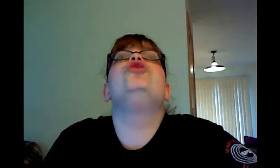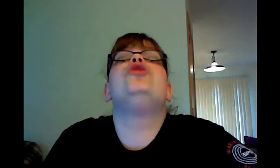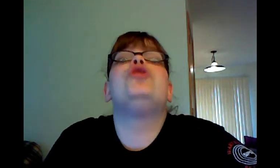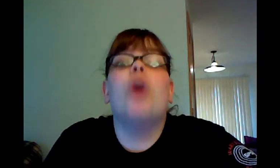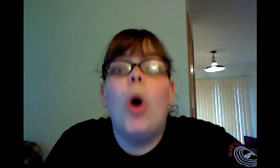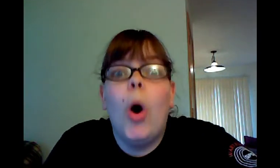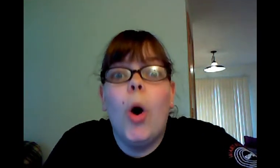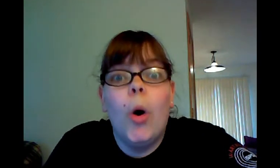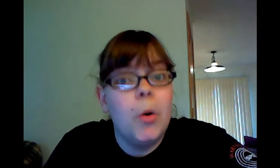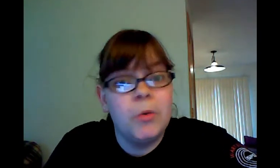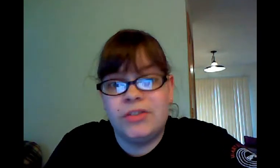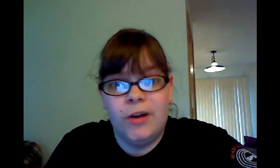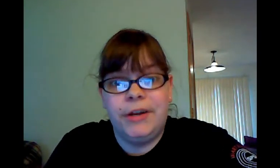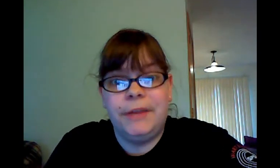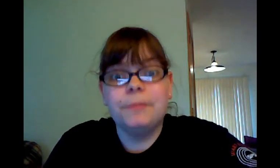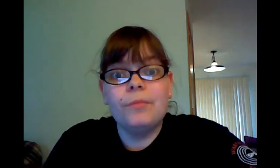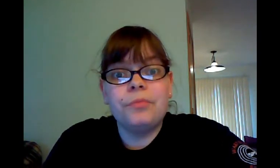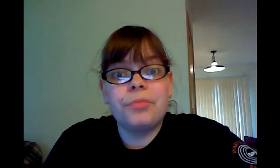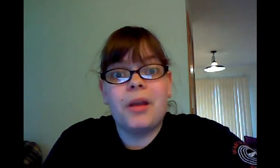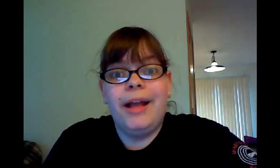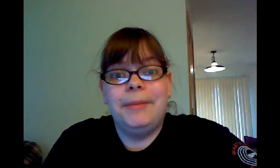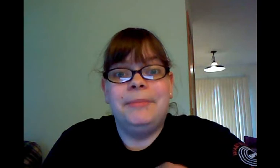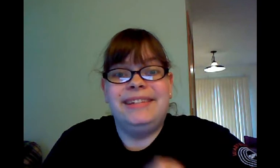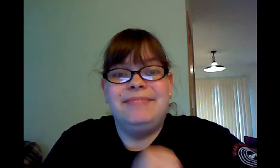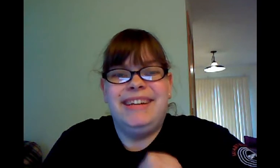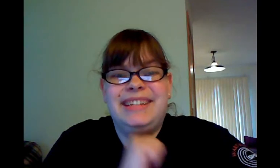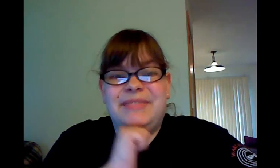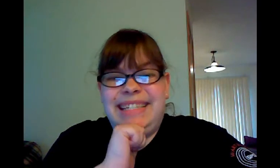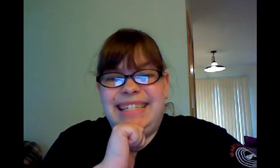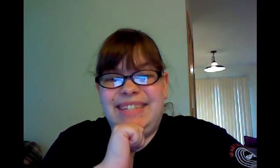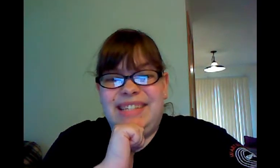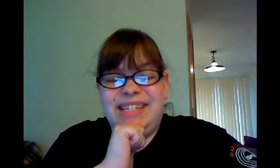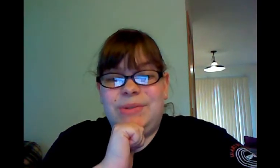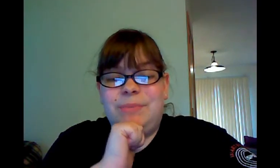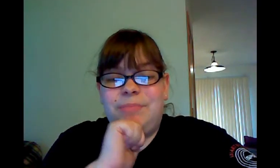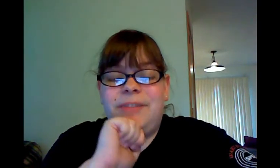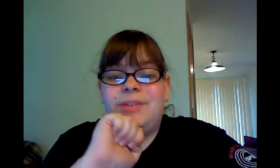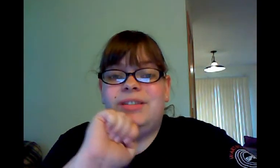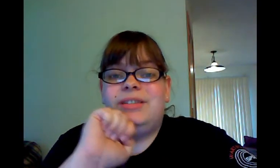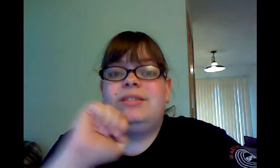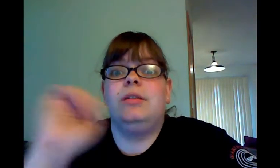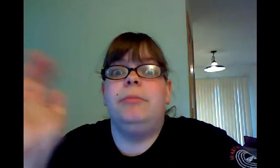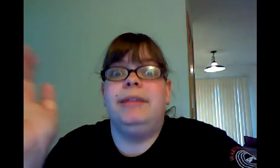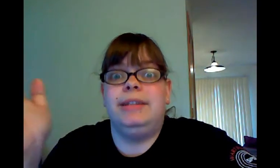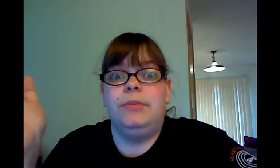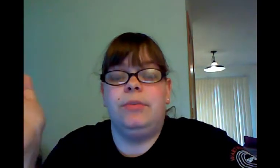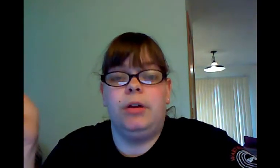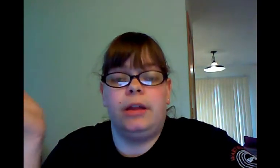I'm soooo sorry about missing Monday and Wednesday's videos. But I've been so busy with work and